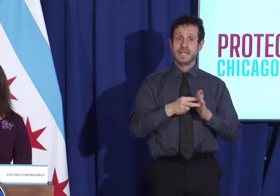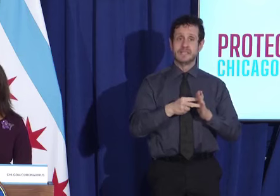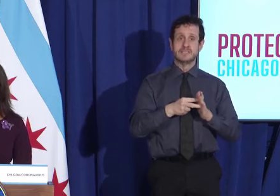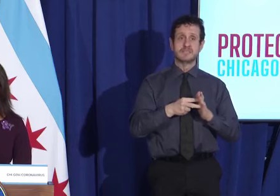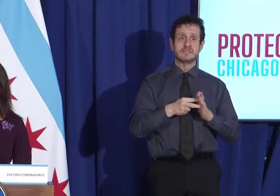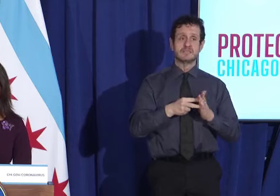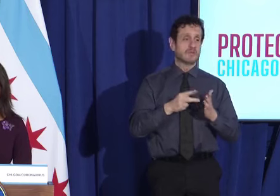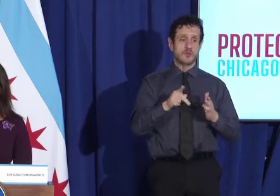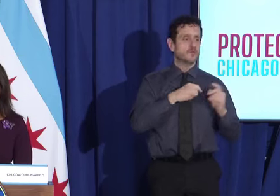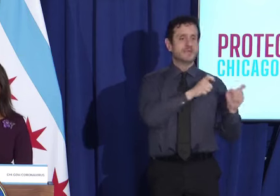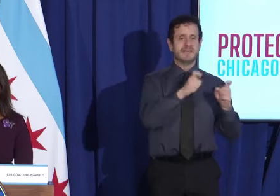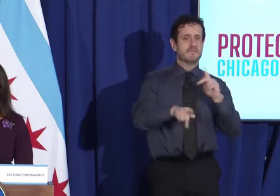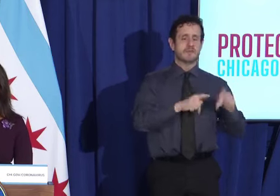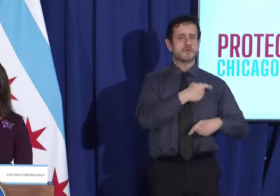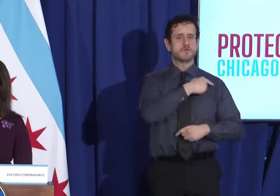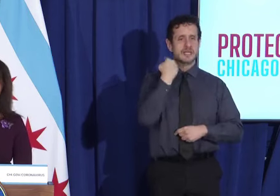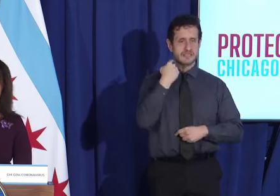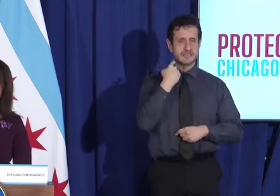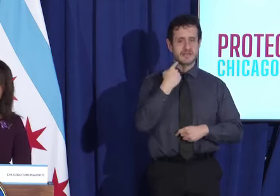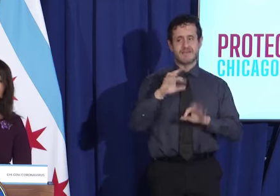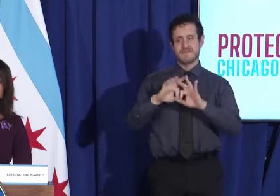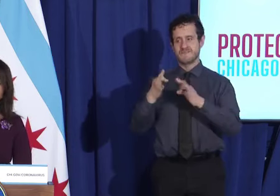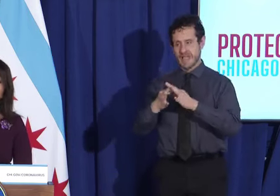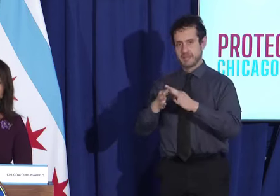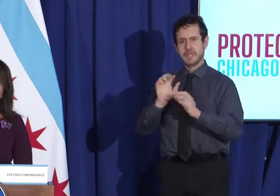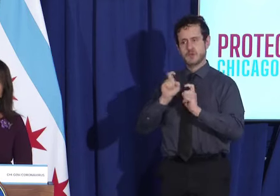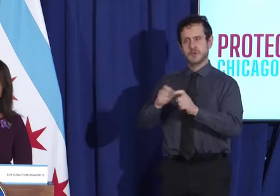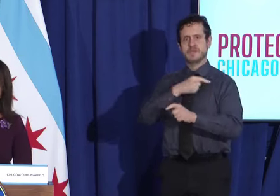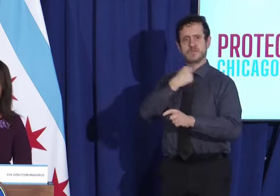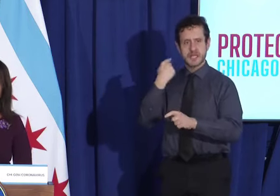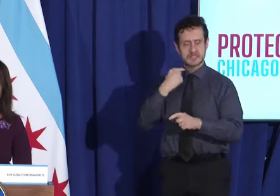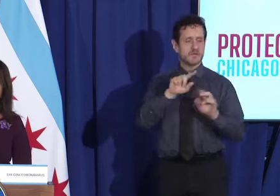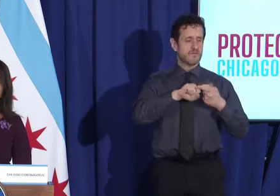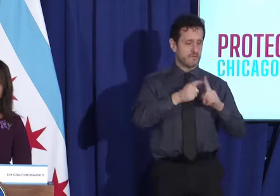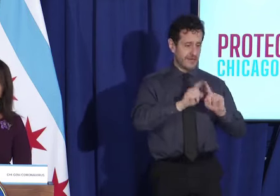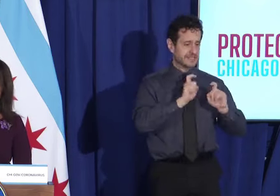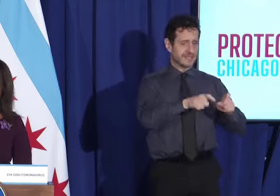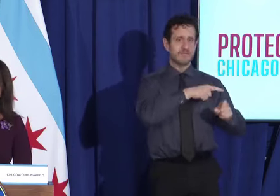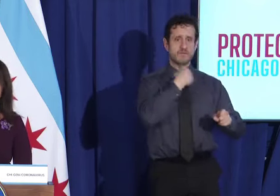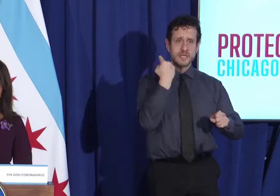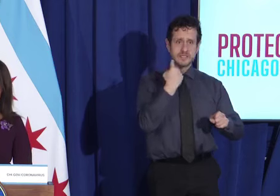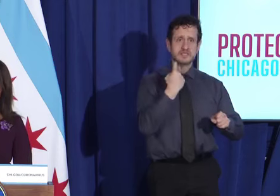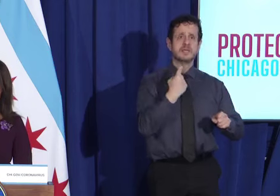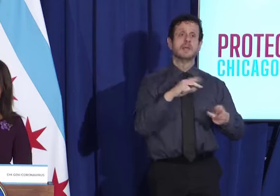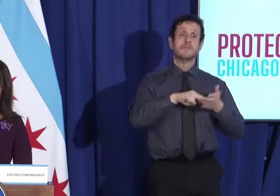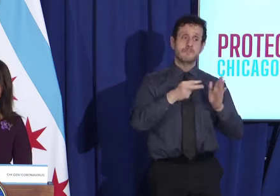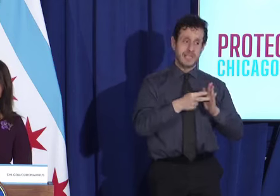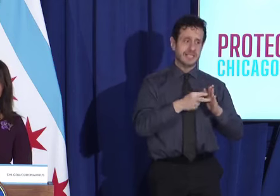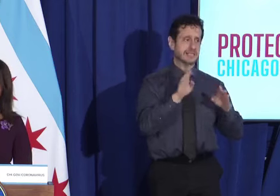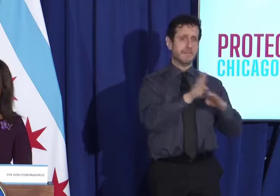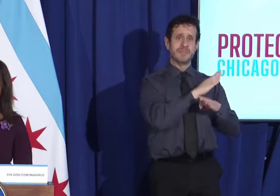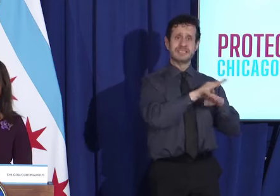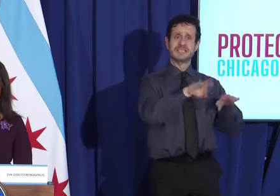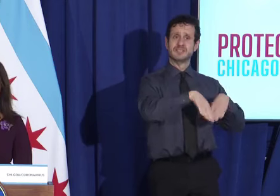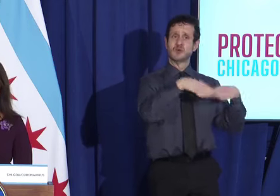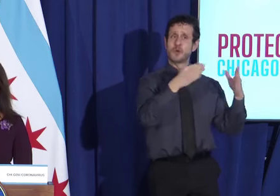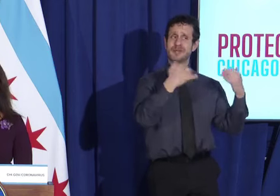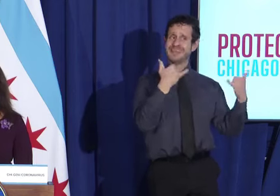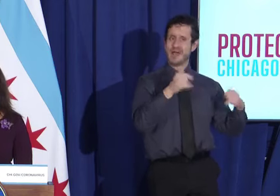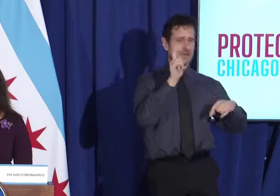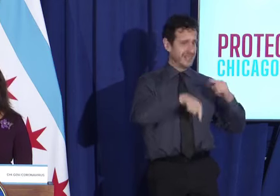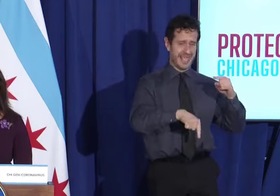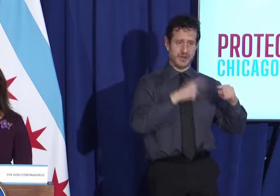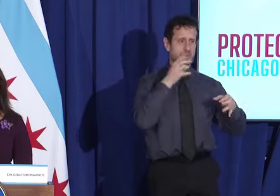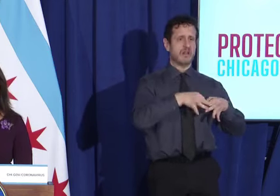ones, your friends, and you are prolonging the reopening of our marketplace and really hurting